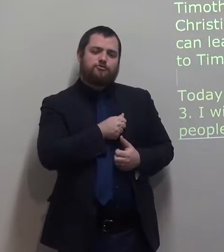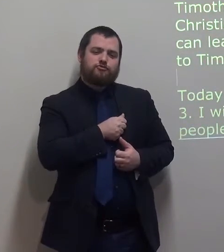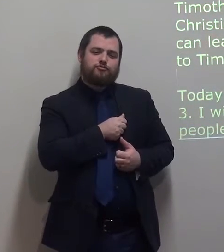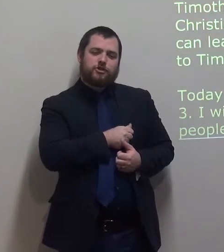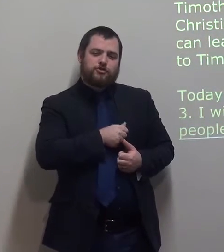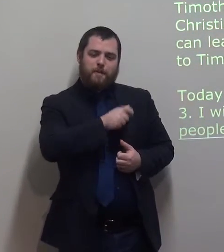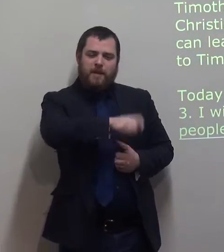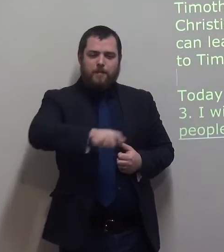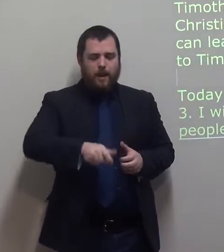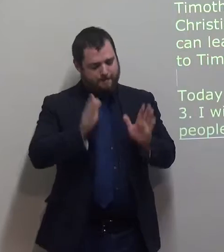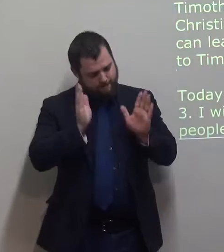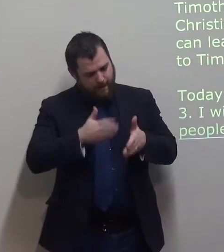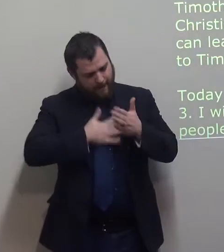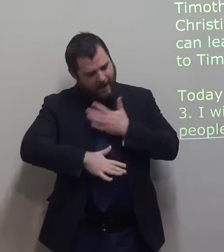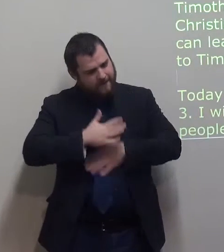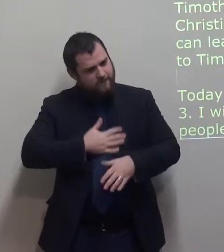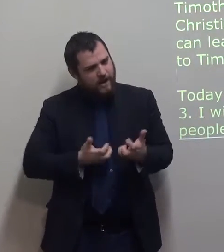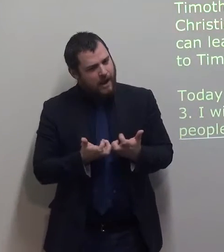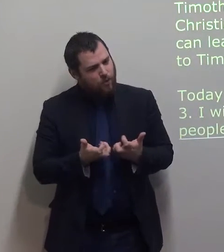I can learn a lot from Paul's letters to Timothy.